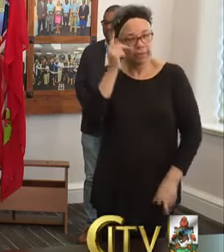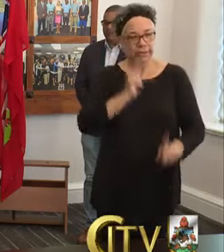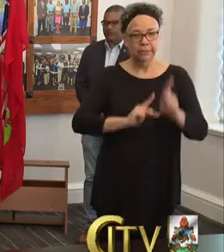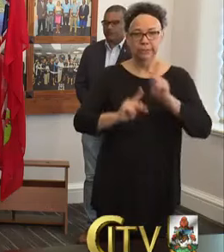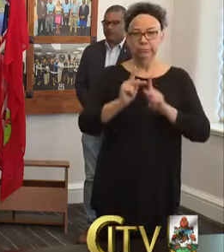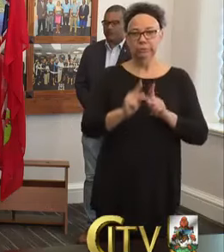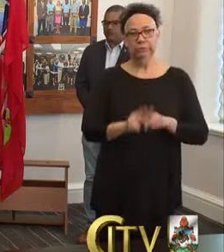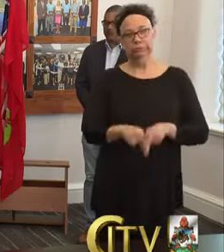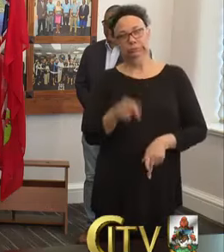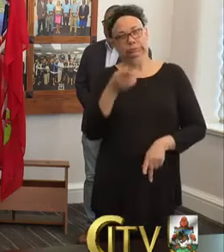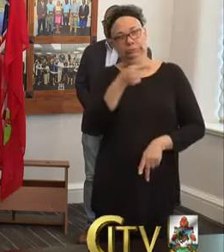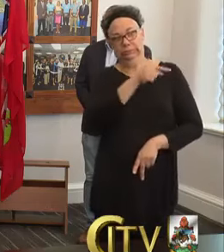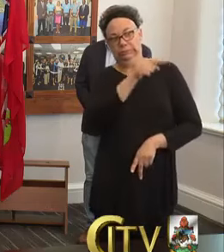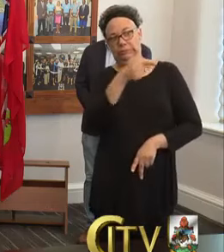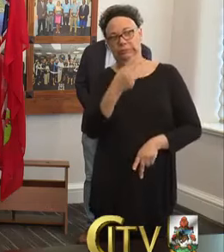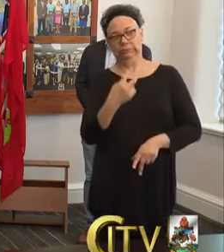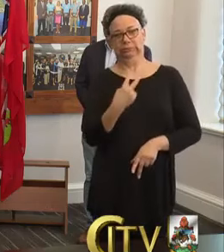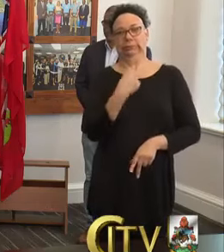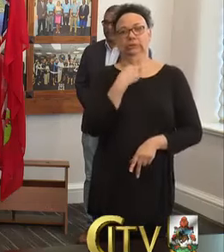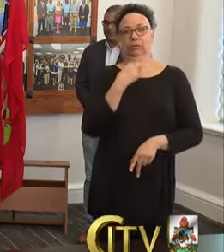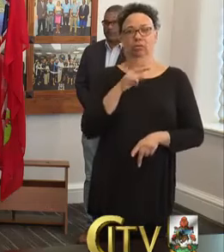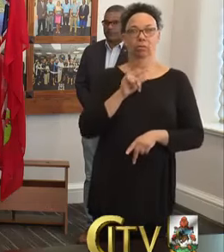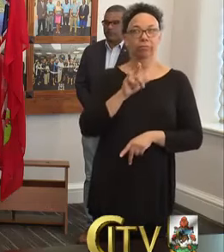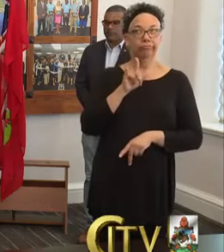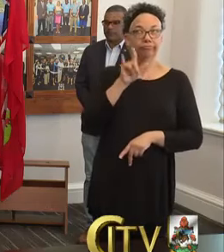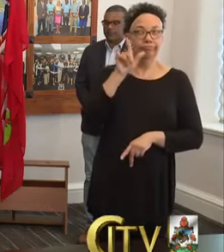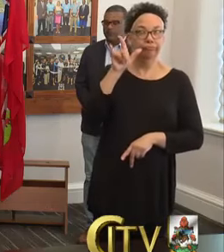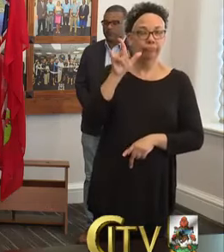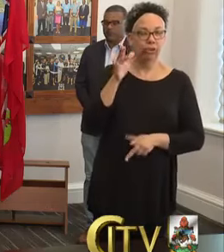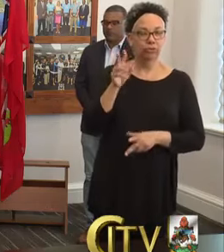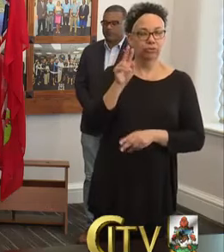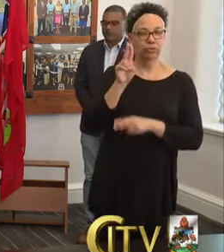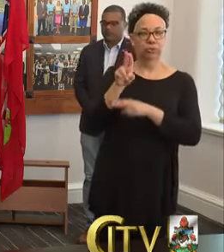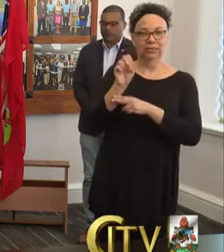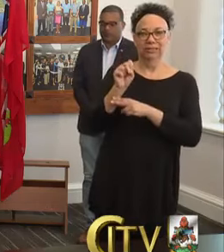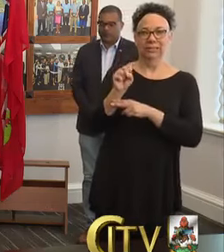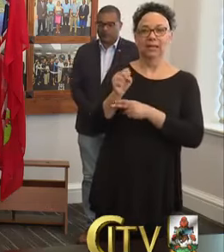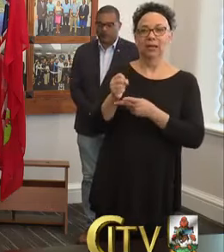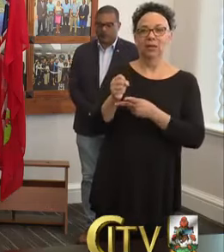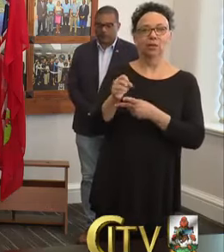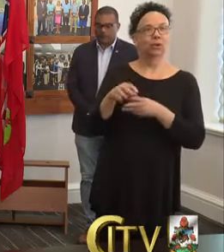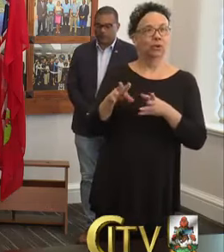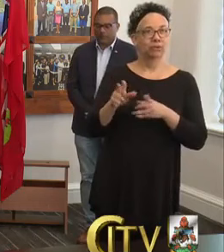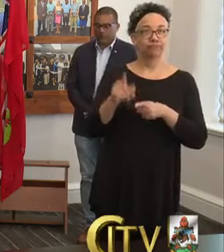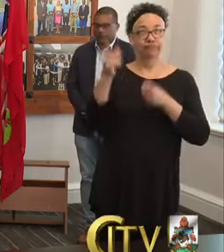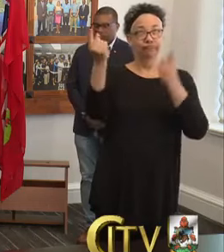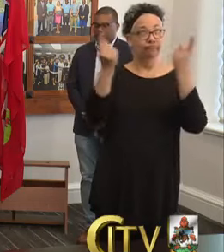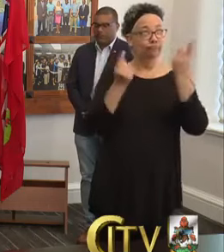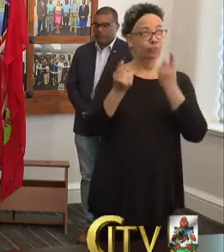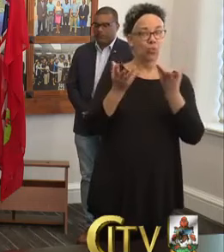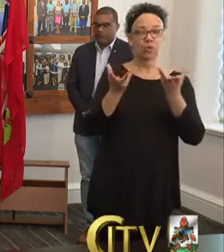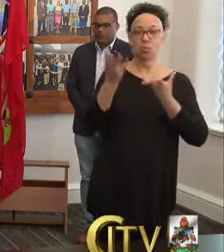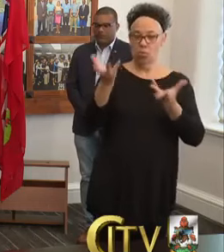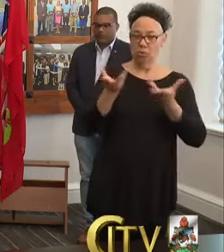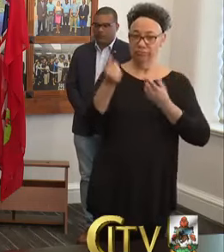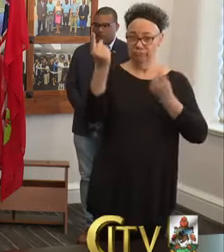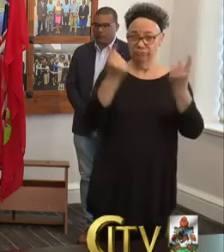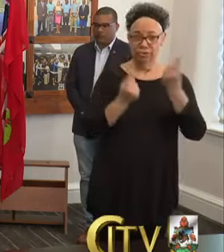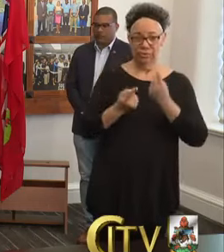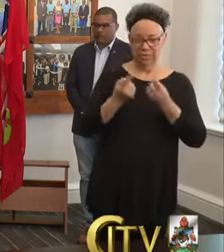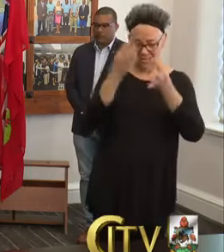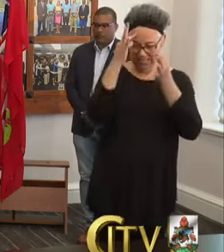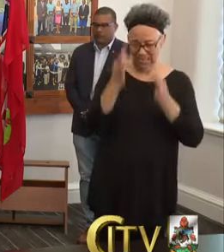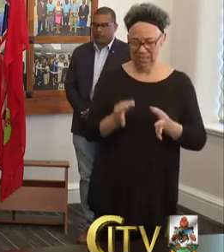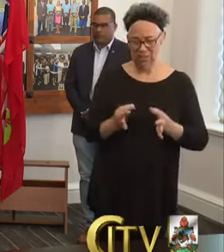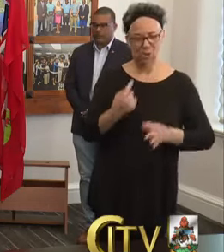stranded overseas who are looking to return home and we're factoring all of those in our decision making. Please, however, note that